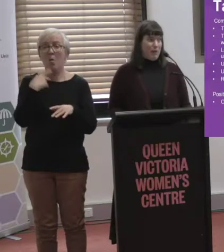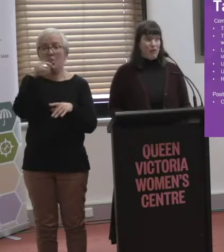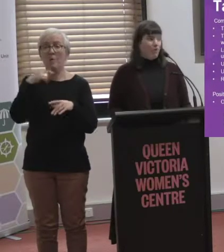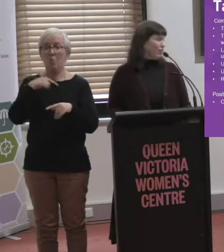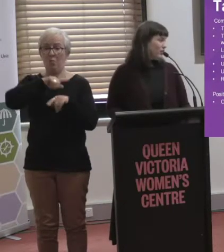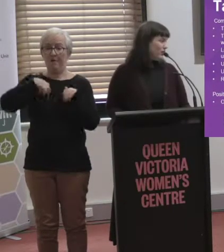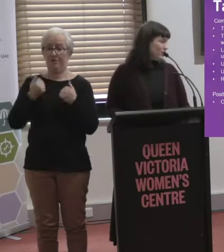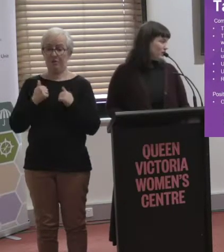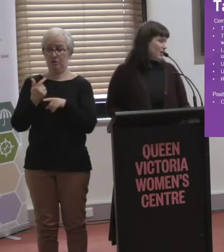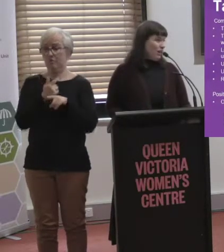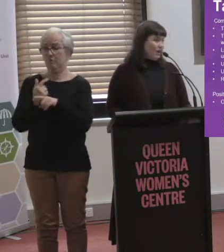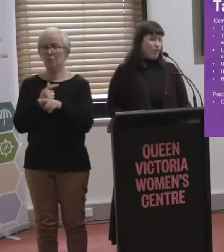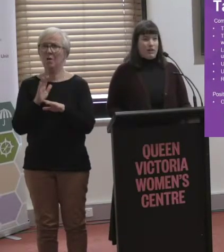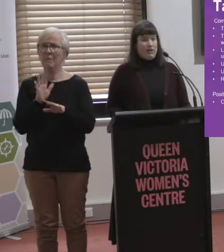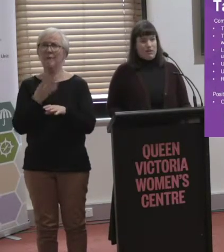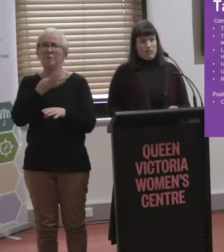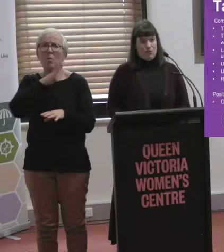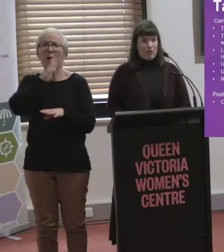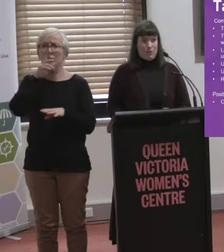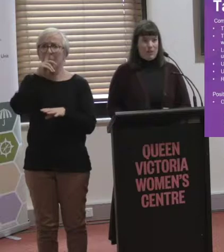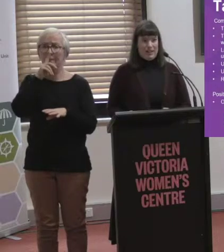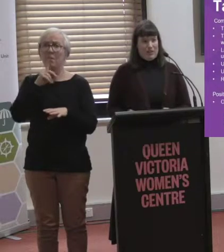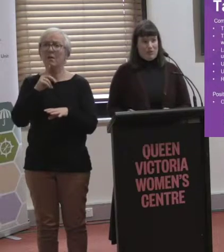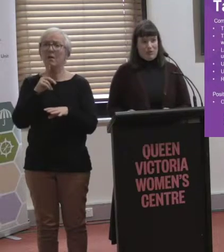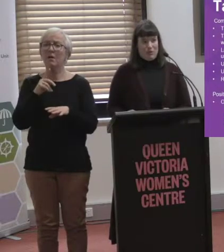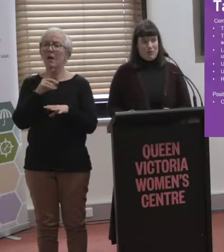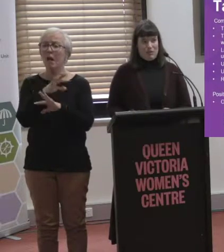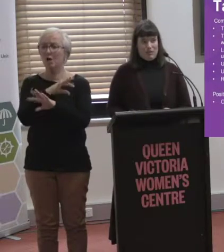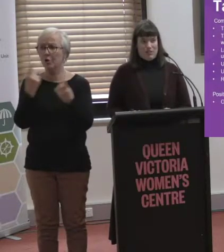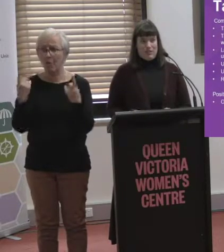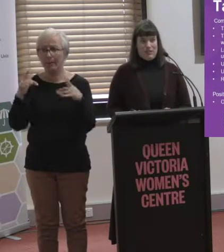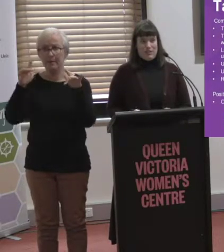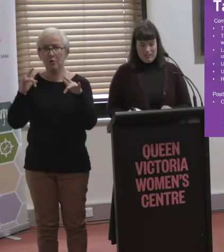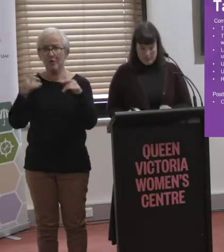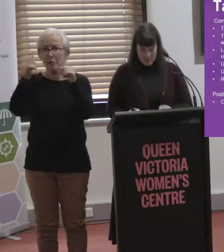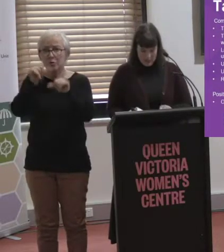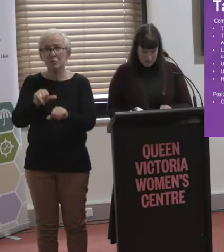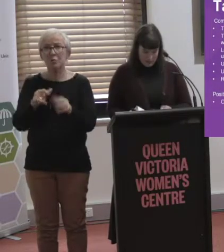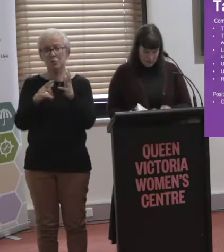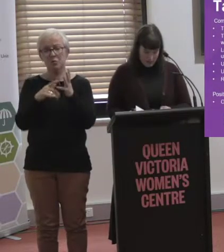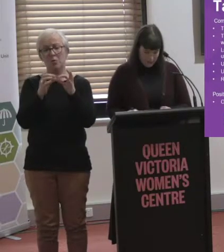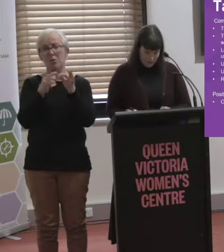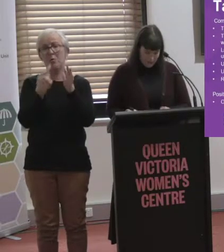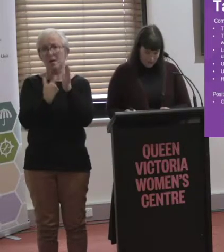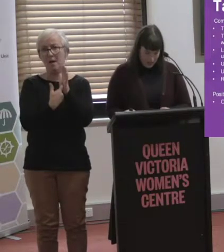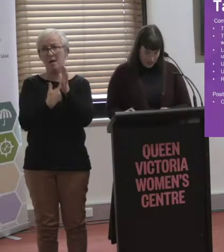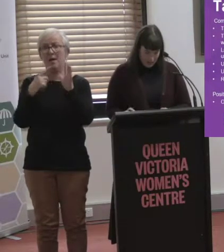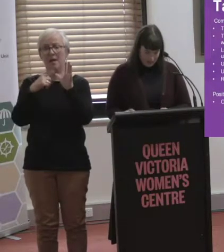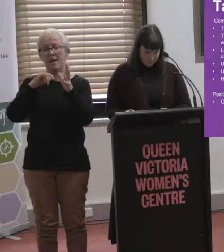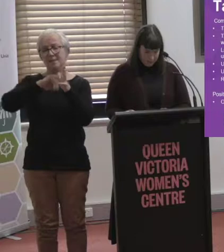about 400 in the end, no-one could talk... No-one had an experience with Uber Assist, so obviously there's some issues there.